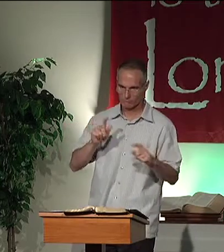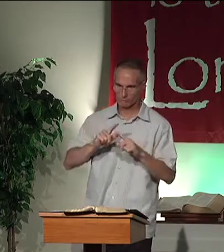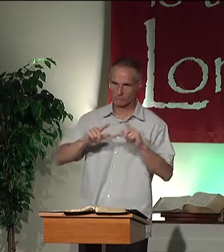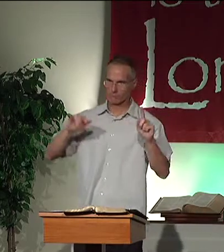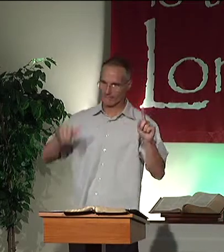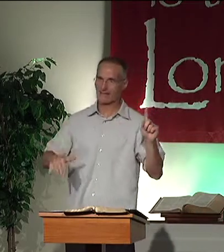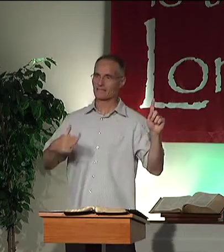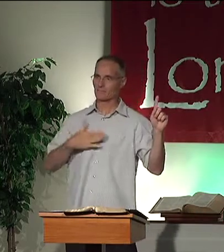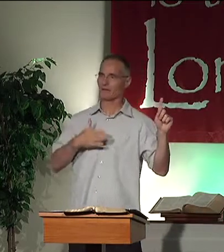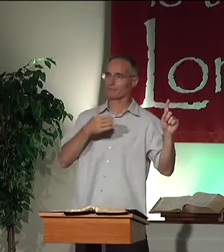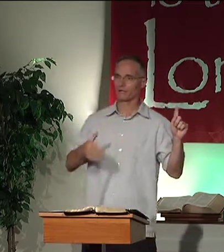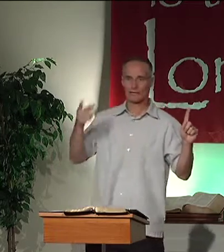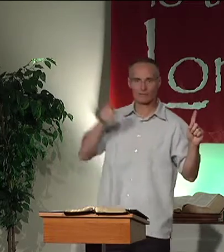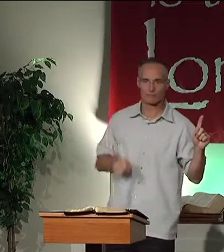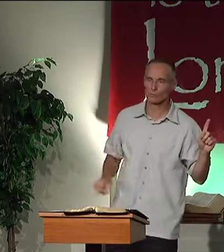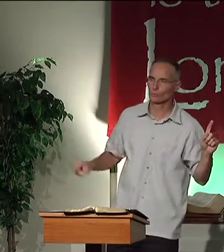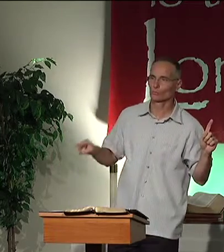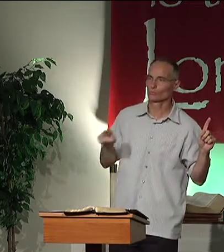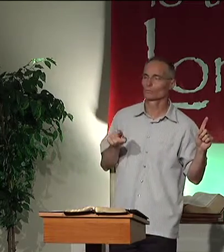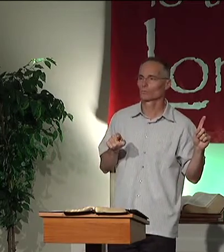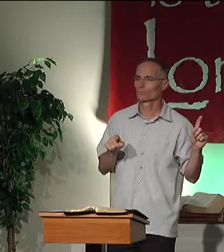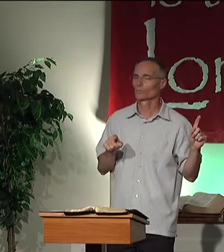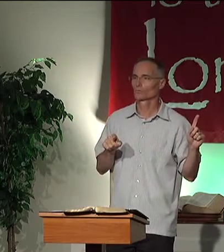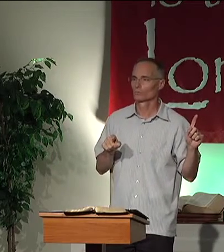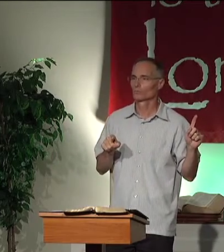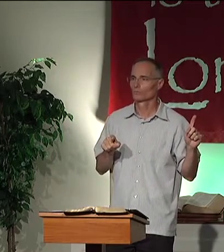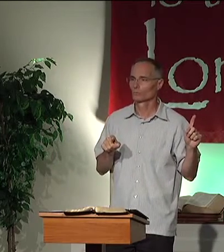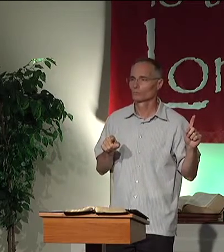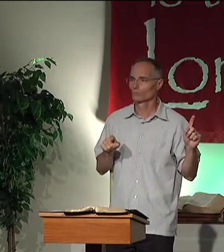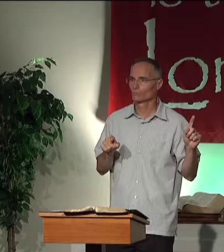But, that is my plan for you.